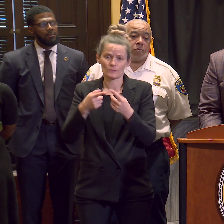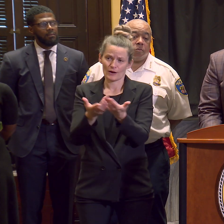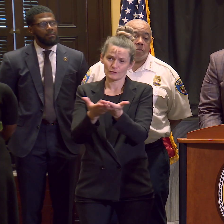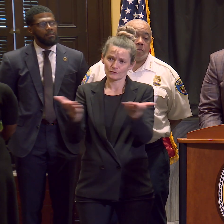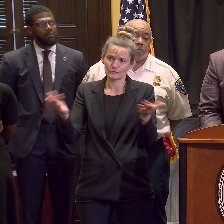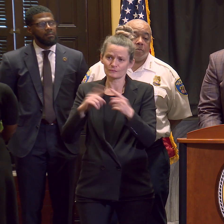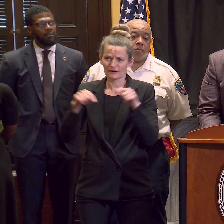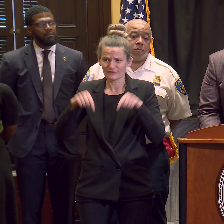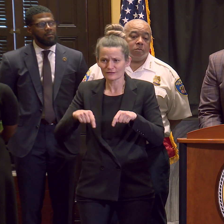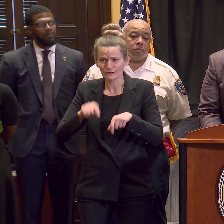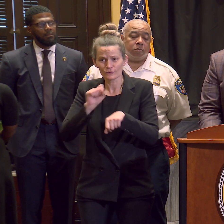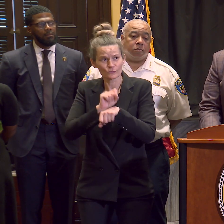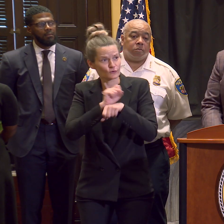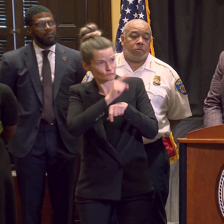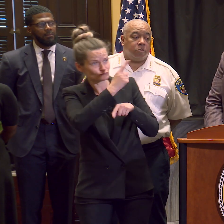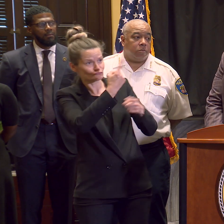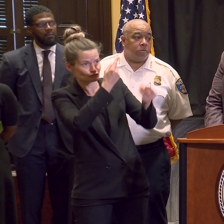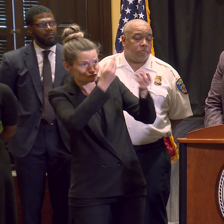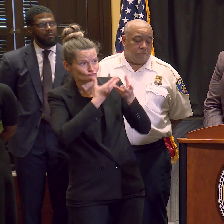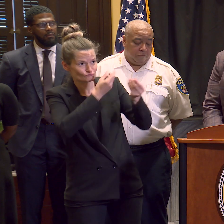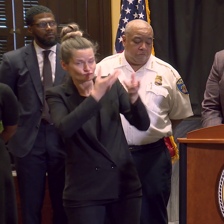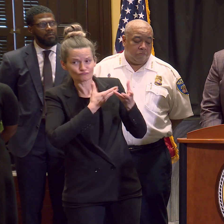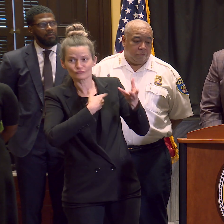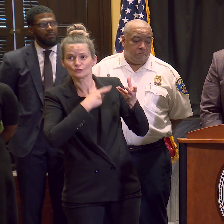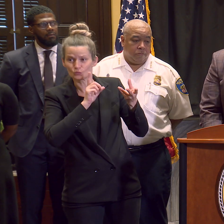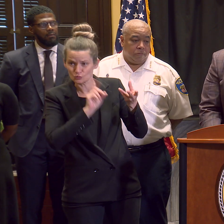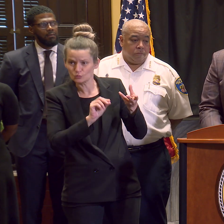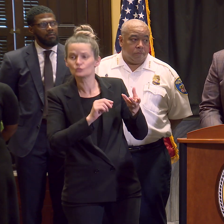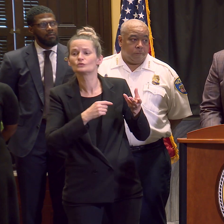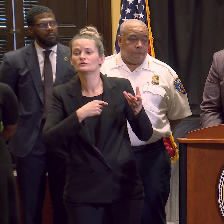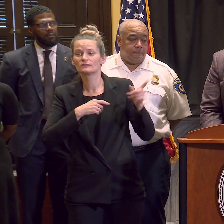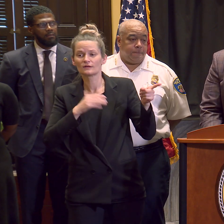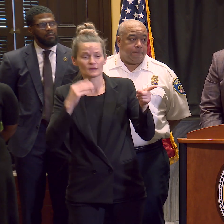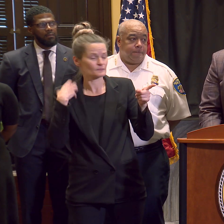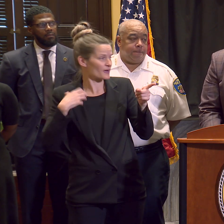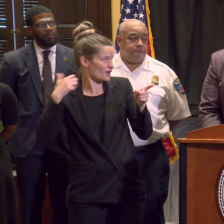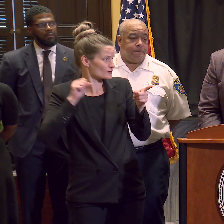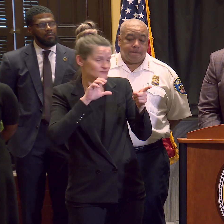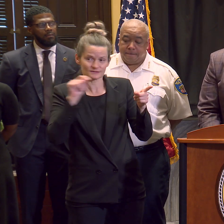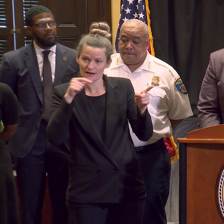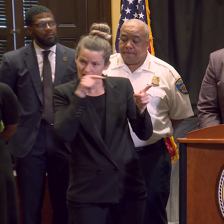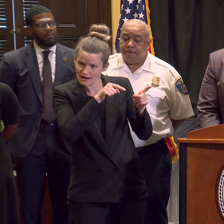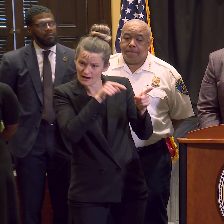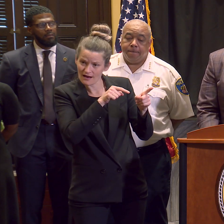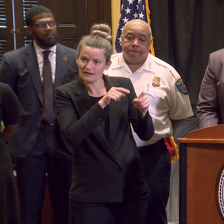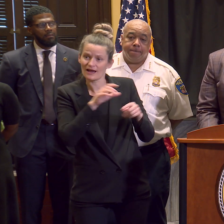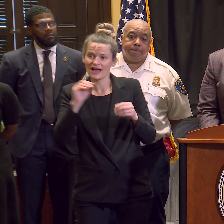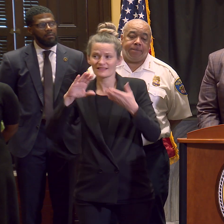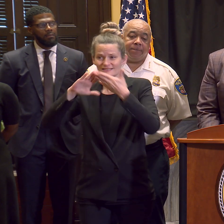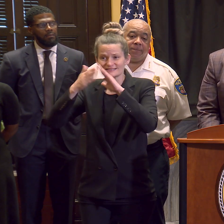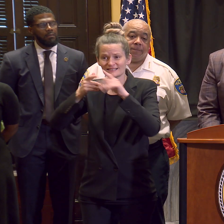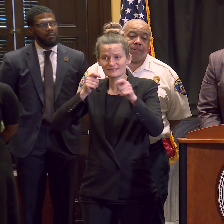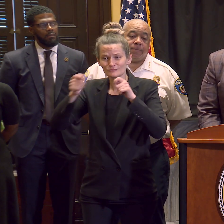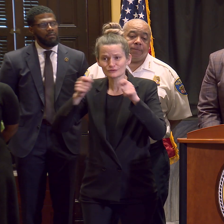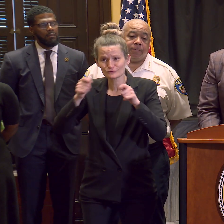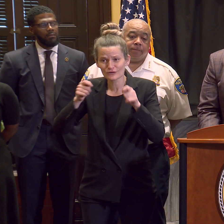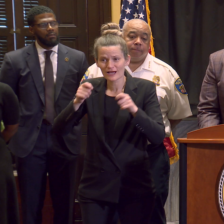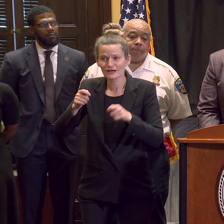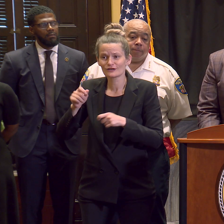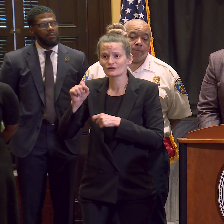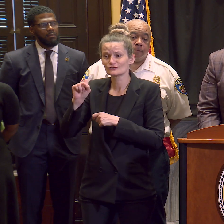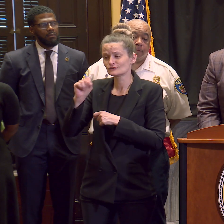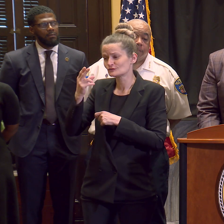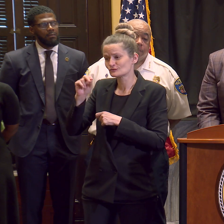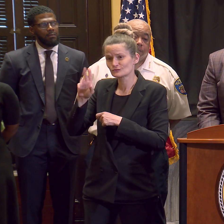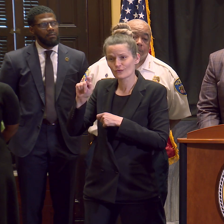that are given to me. Mayor Scott, City Administrator Shorter, they have laid it out for me and